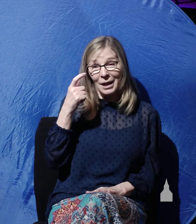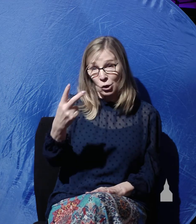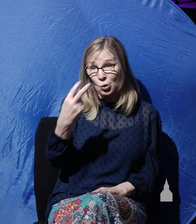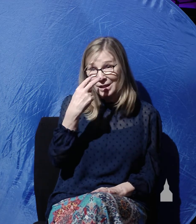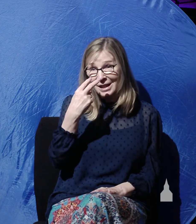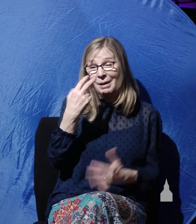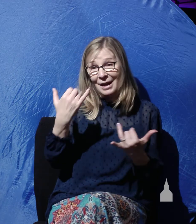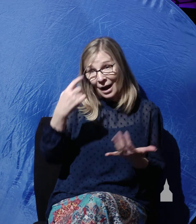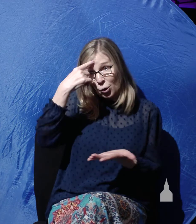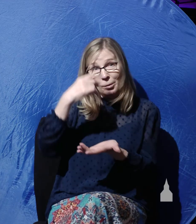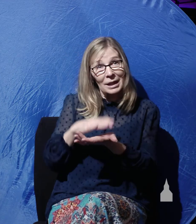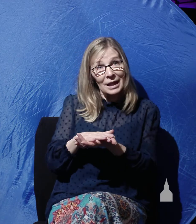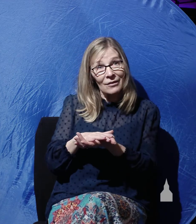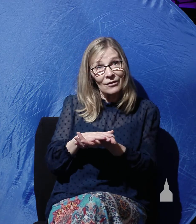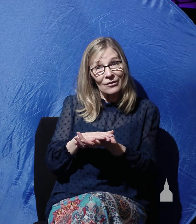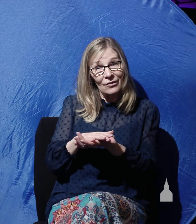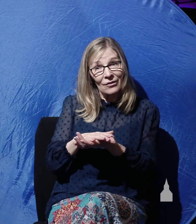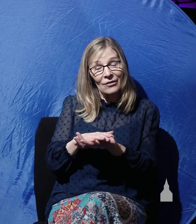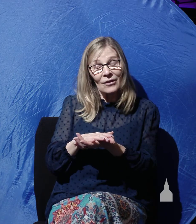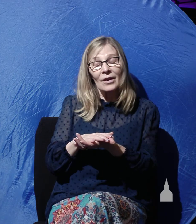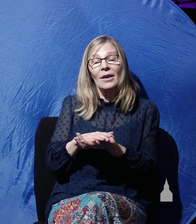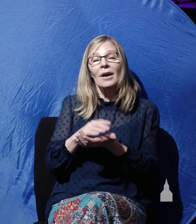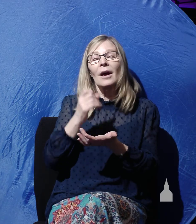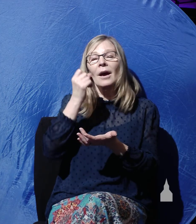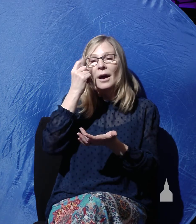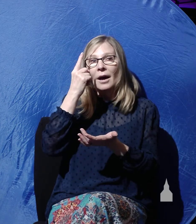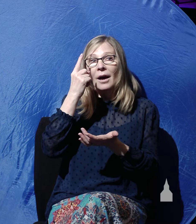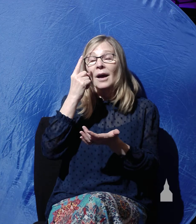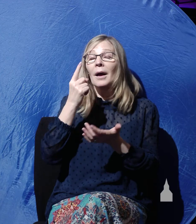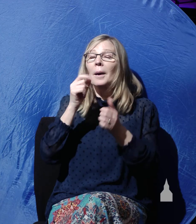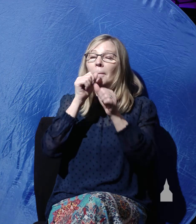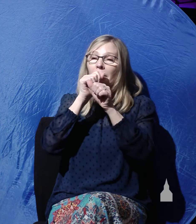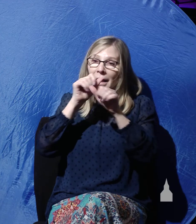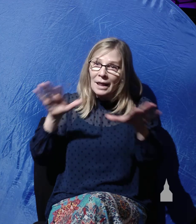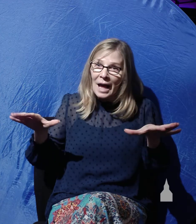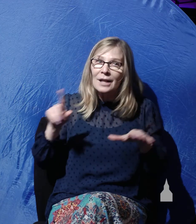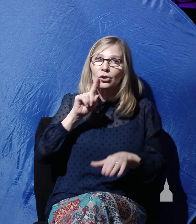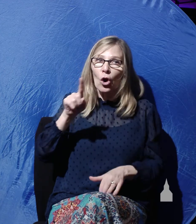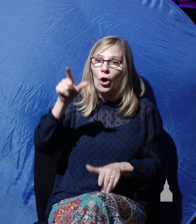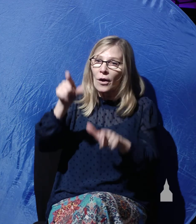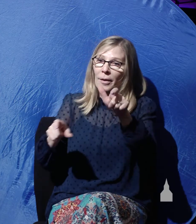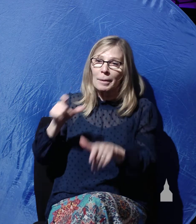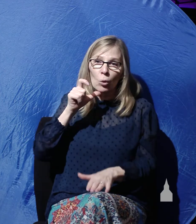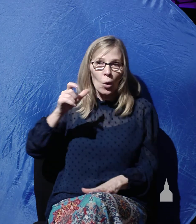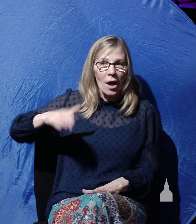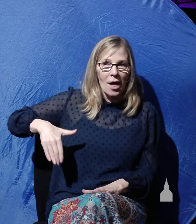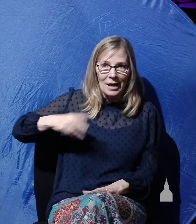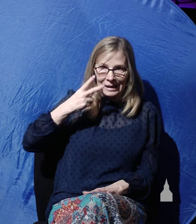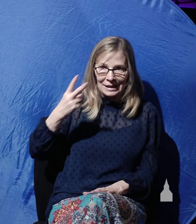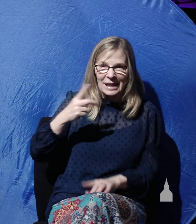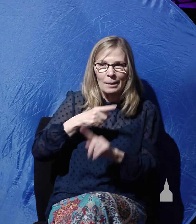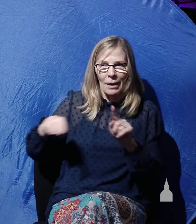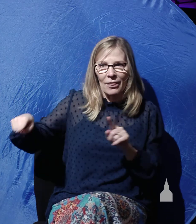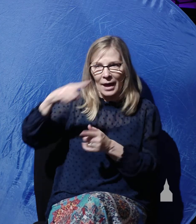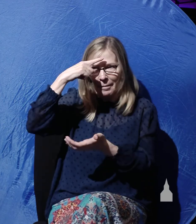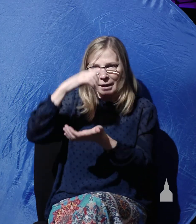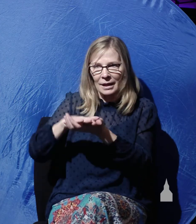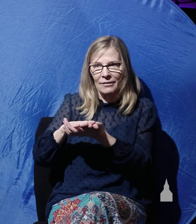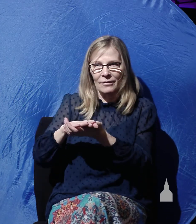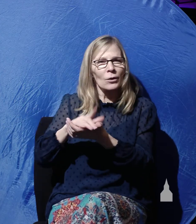have you believed? Now watch this. Blessed are they who did not see, and yet believe. Folks, that's us. Blessed